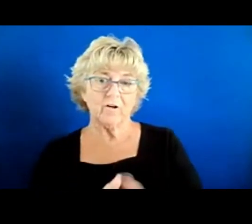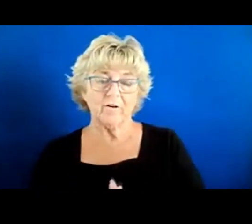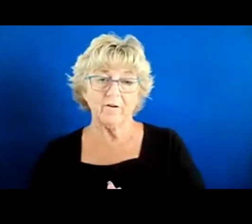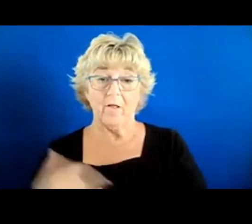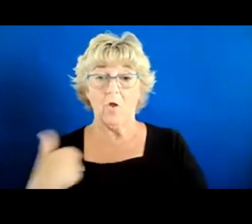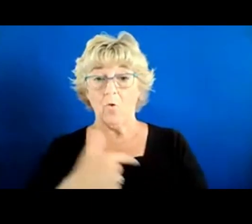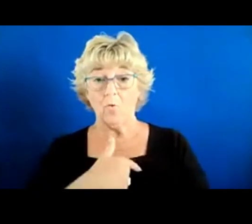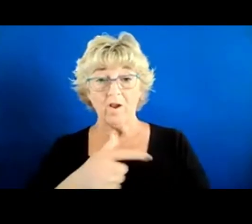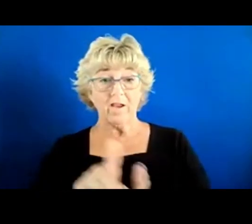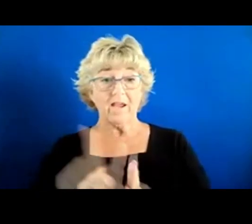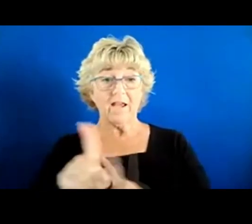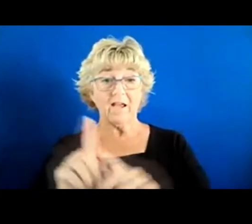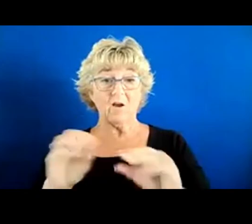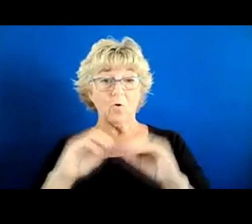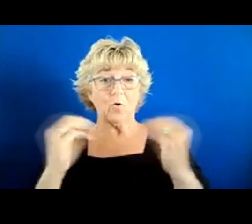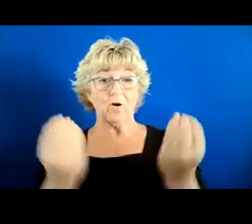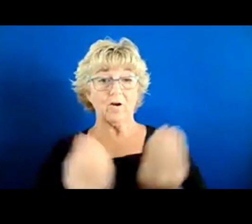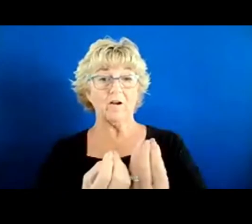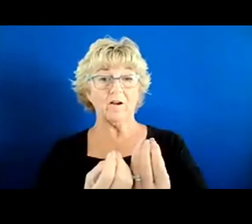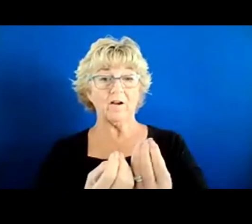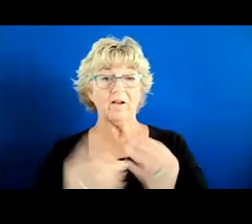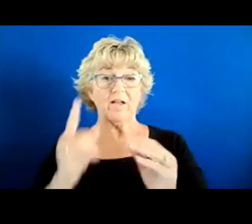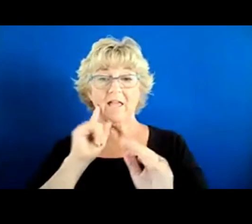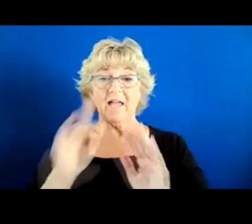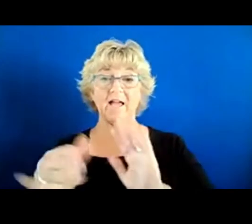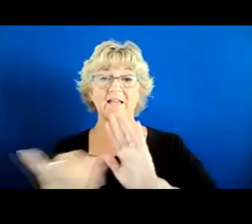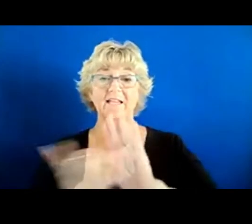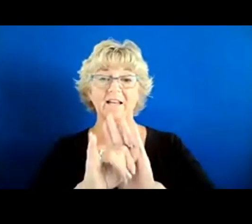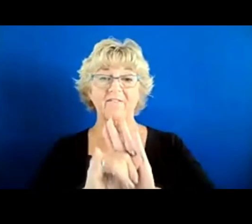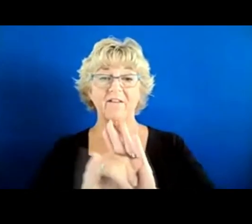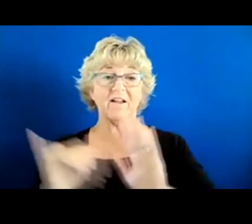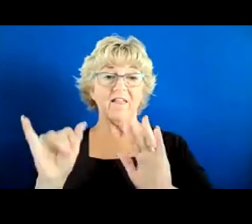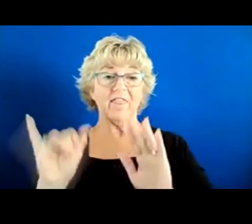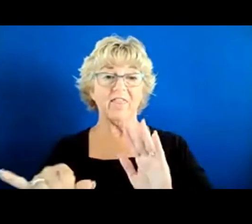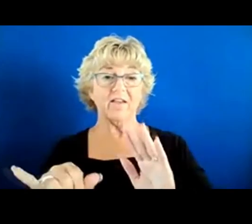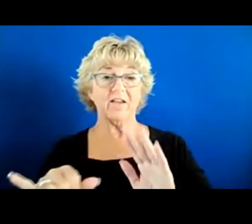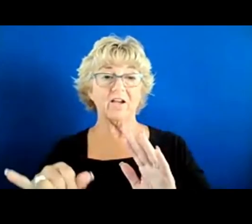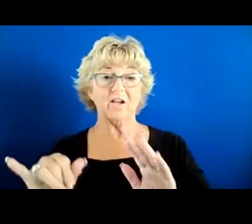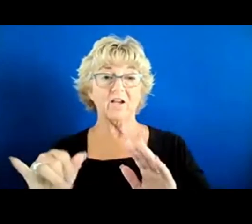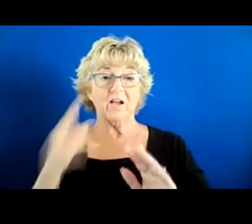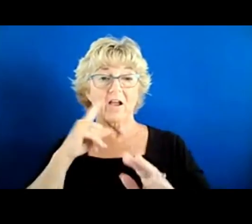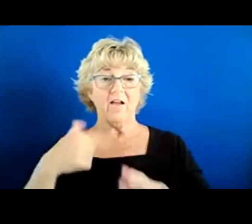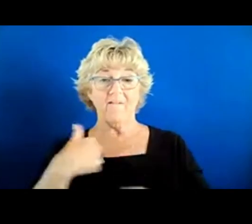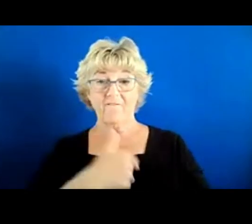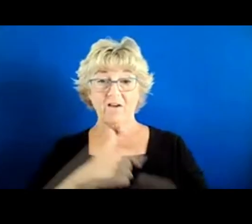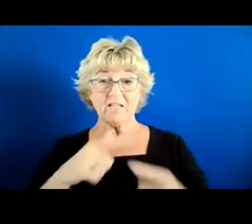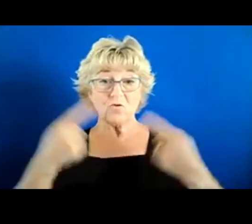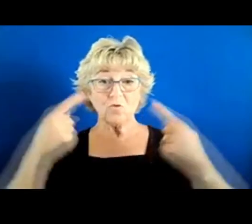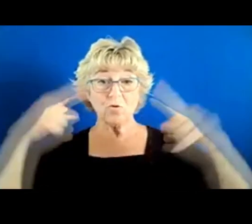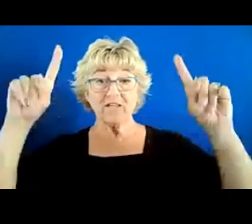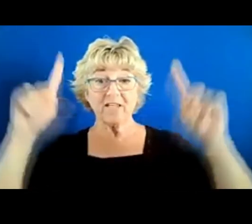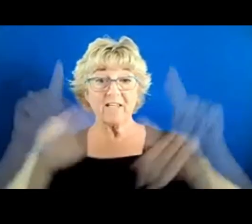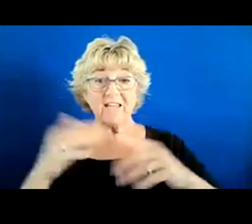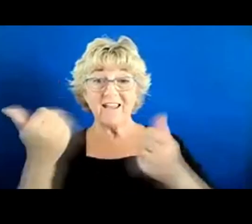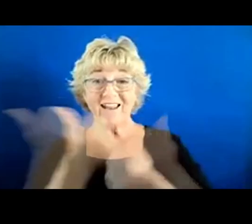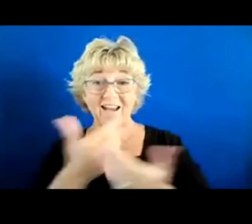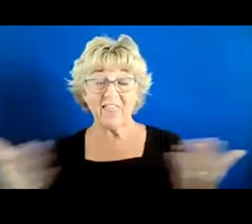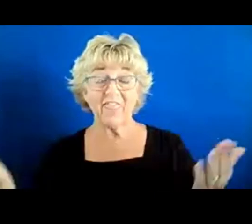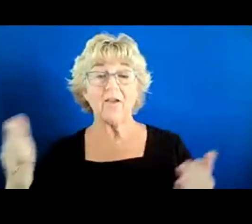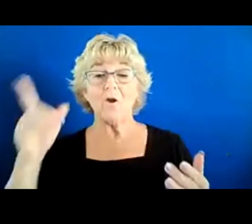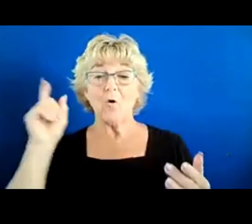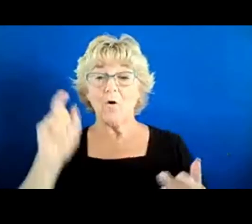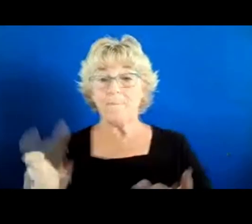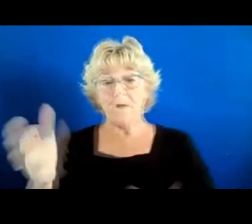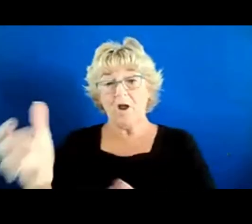as an organization, identified that in order for us to succeed at anything we do, we have to